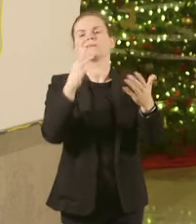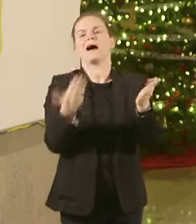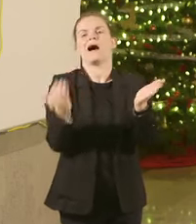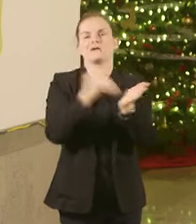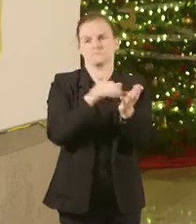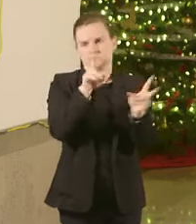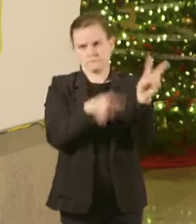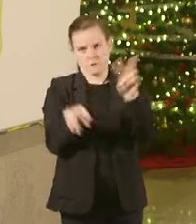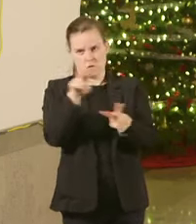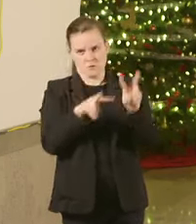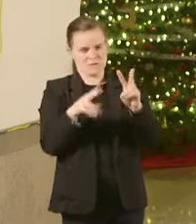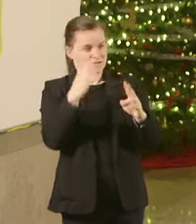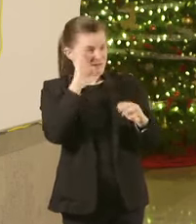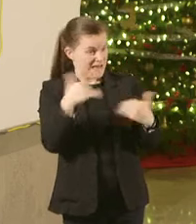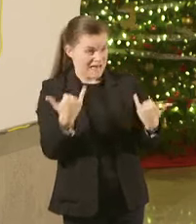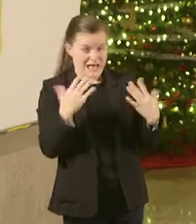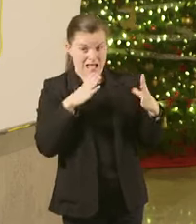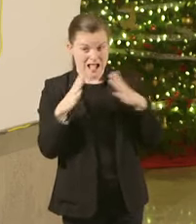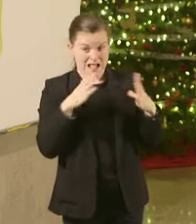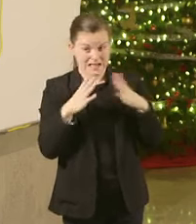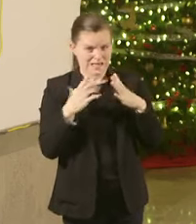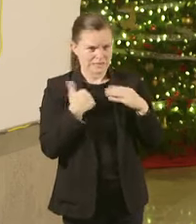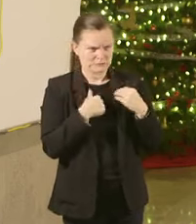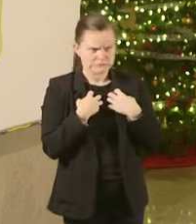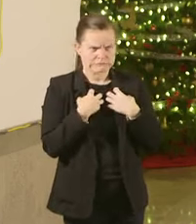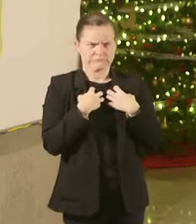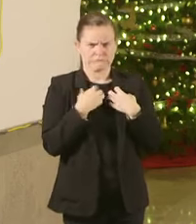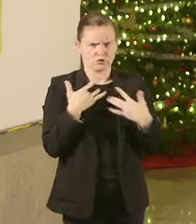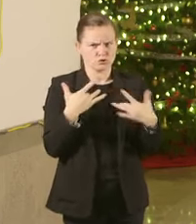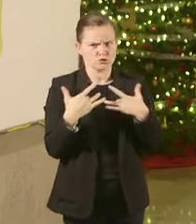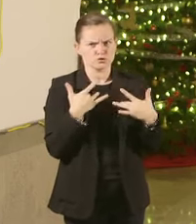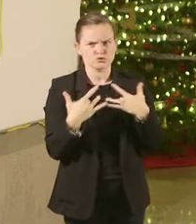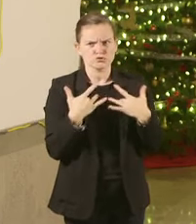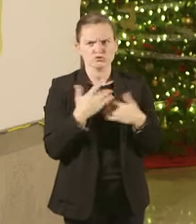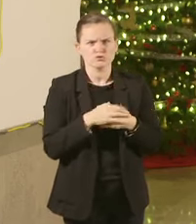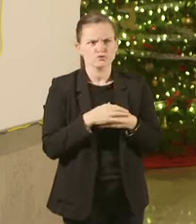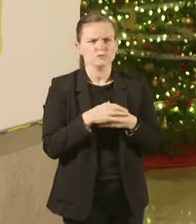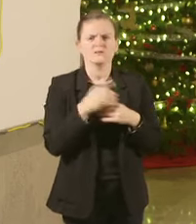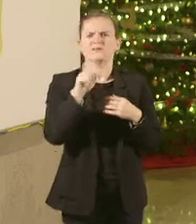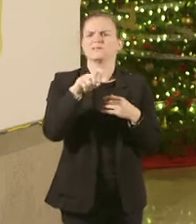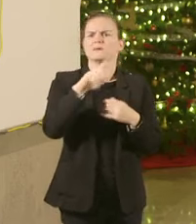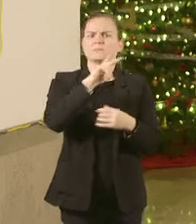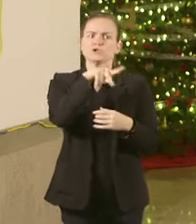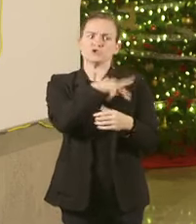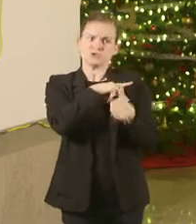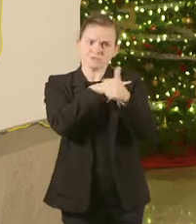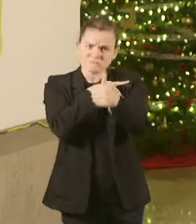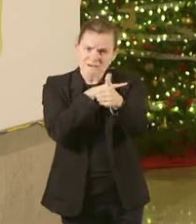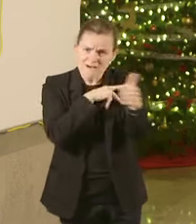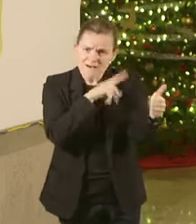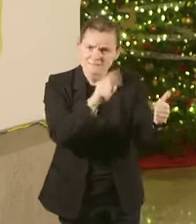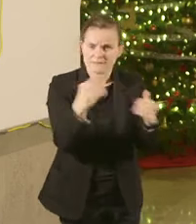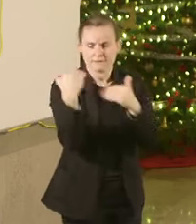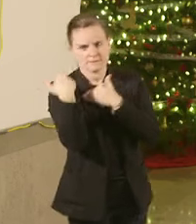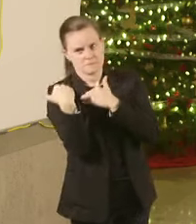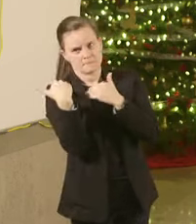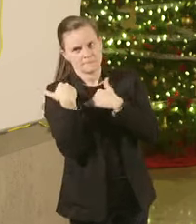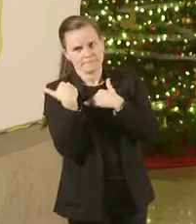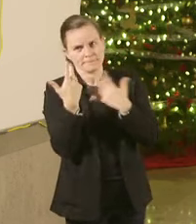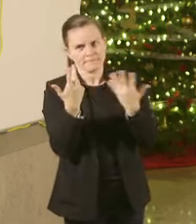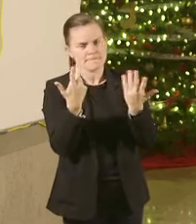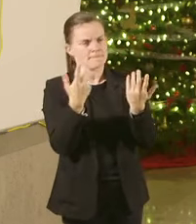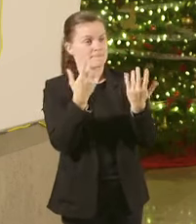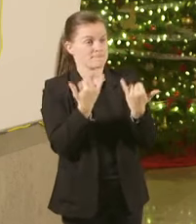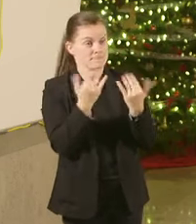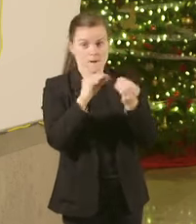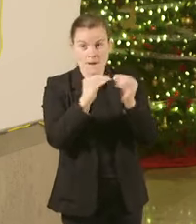concerned about that But again, I think if people take that personal responsibility We'll be able to but we're going to be able to get a good look to see after the holiday season Where